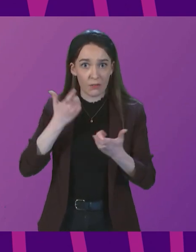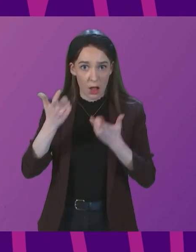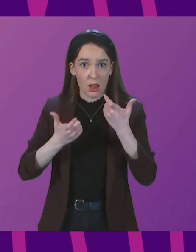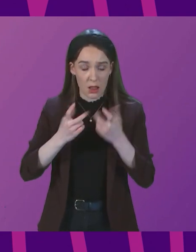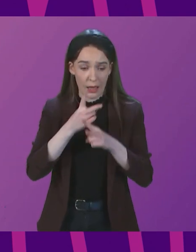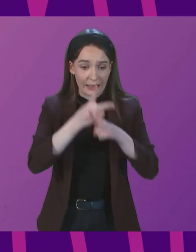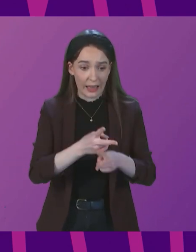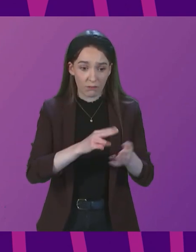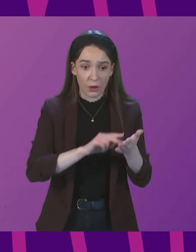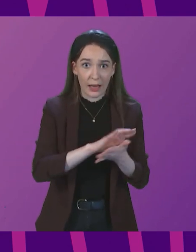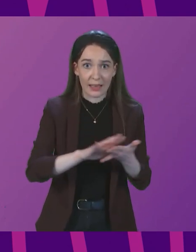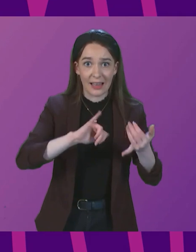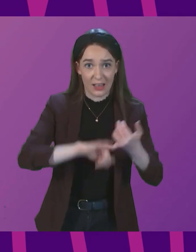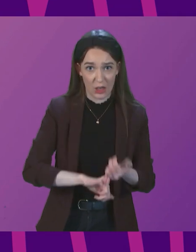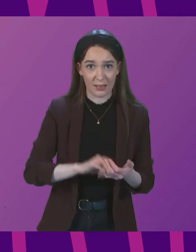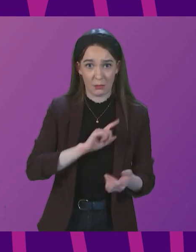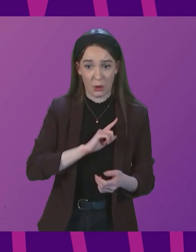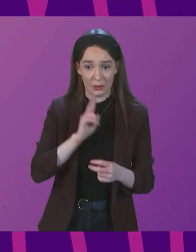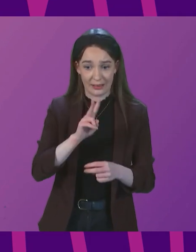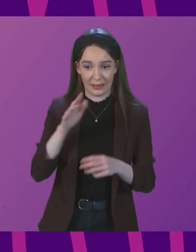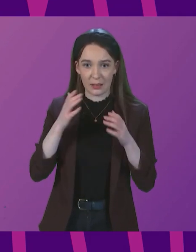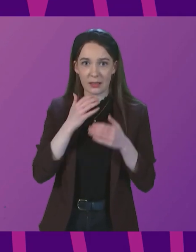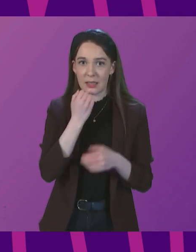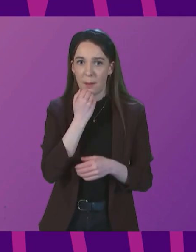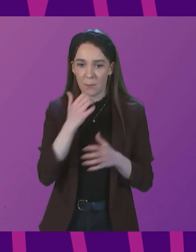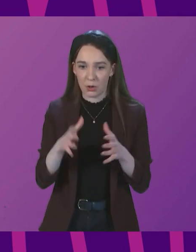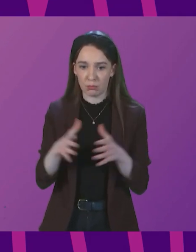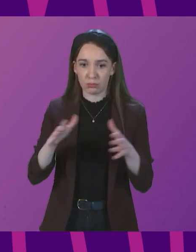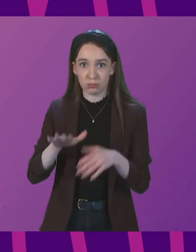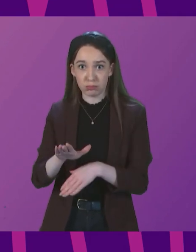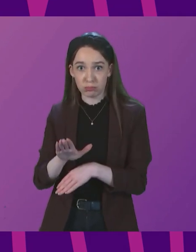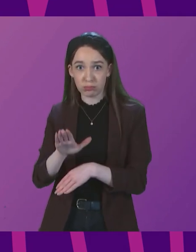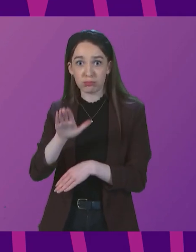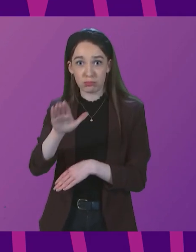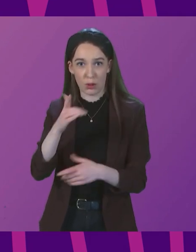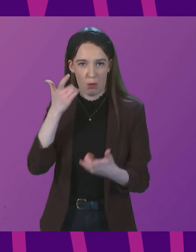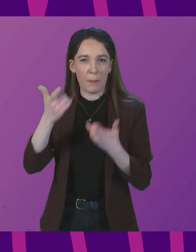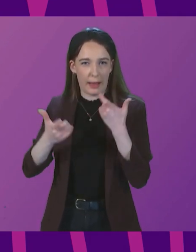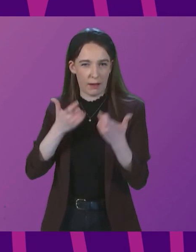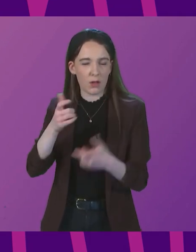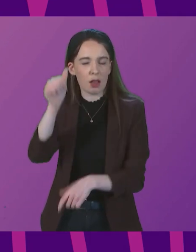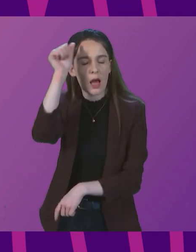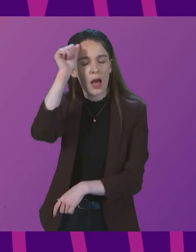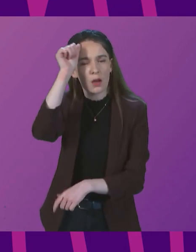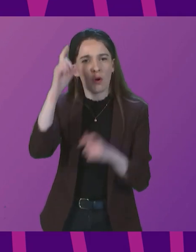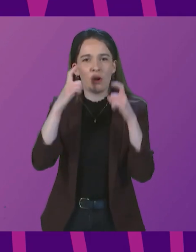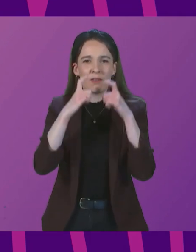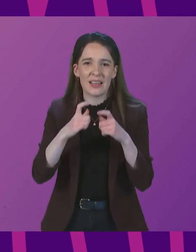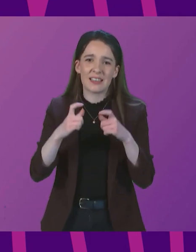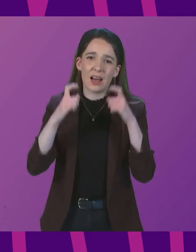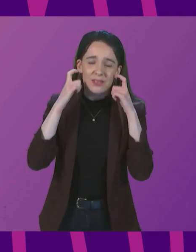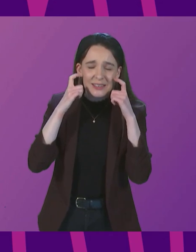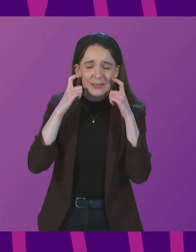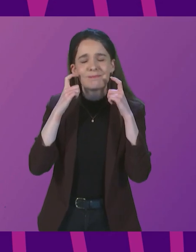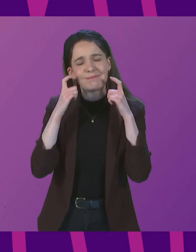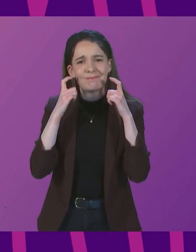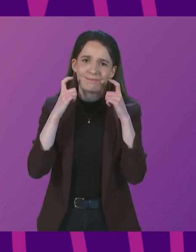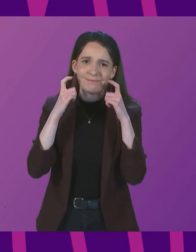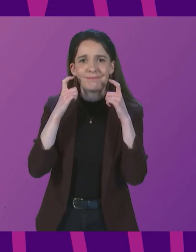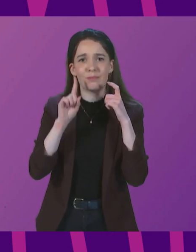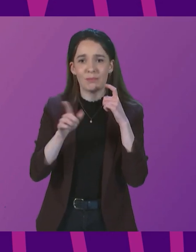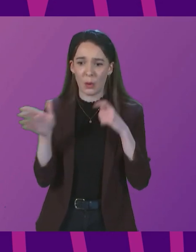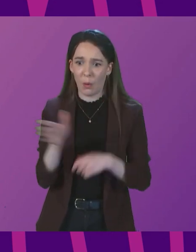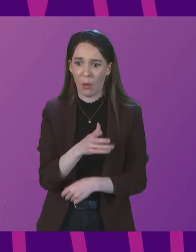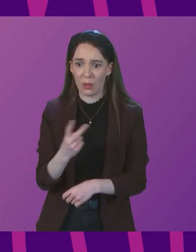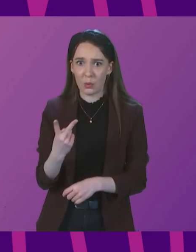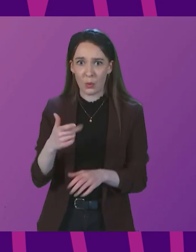infection does subside. I recognise that face coverings are an inconvenience. However, given all the sacrifice of the past two